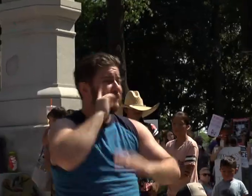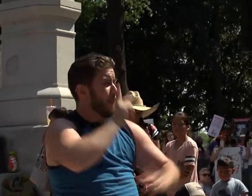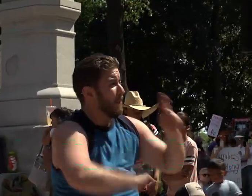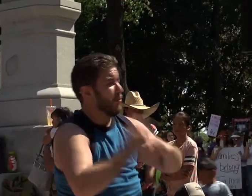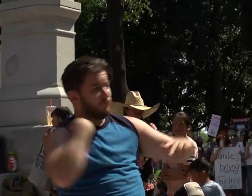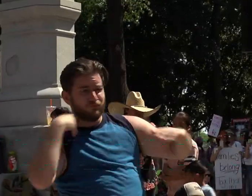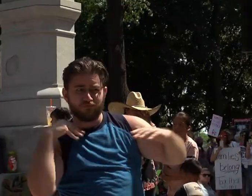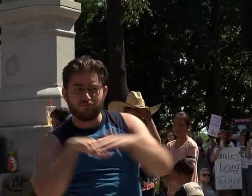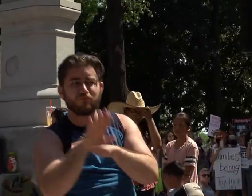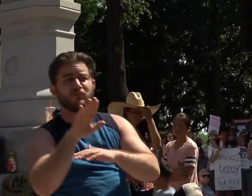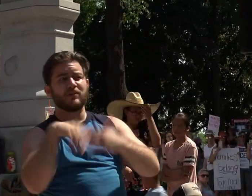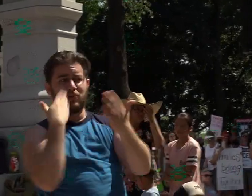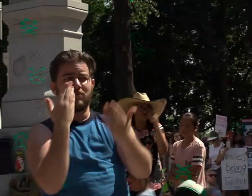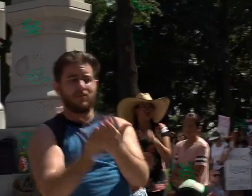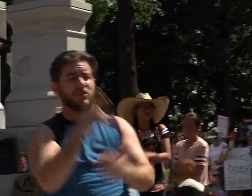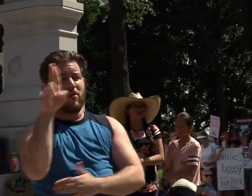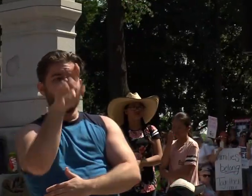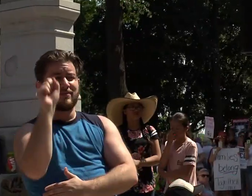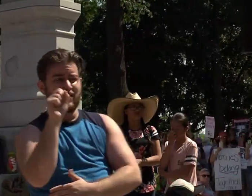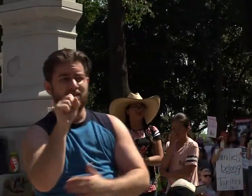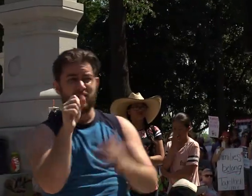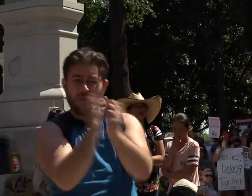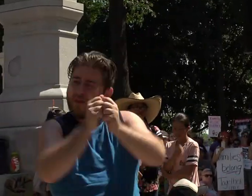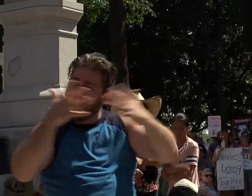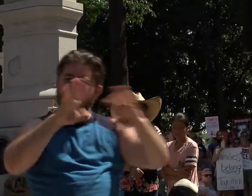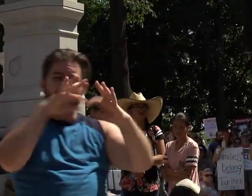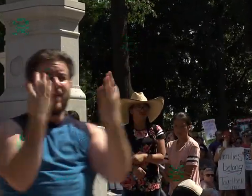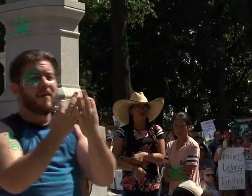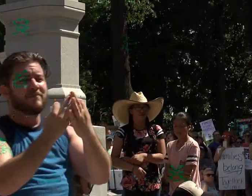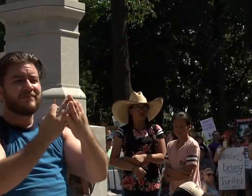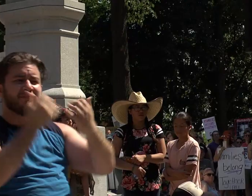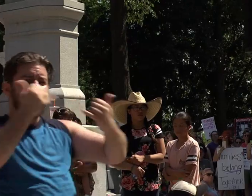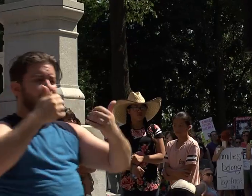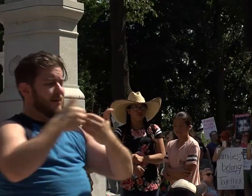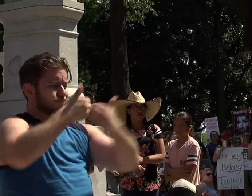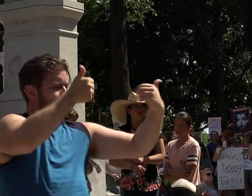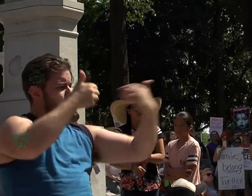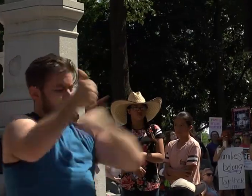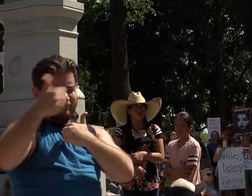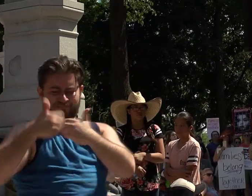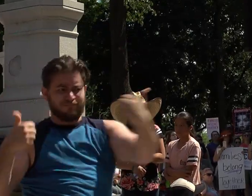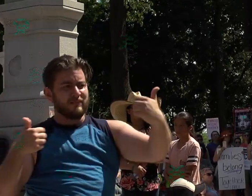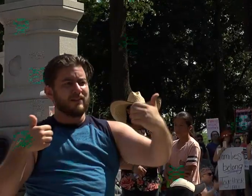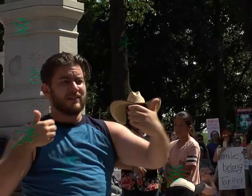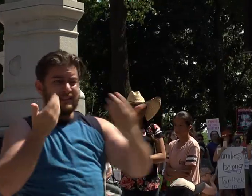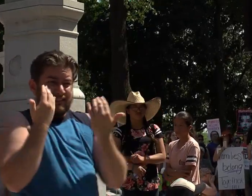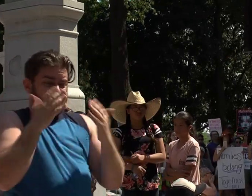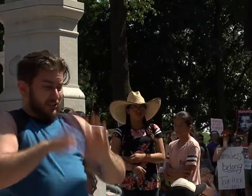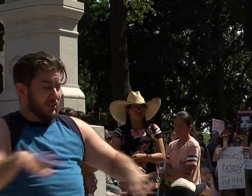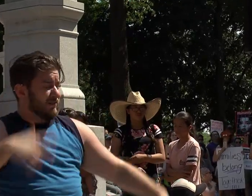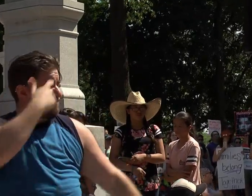across the border with their families, that are being separated, their children being traumatized.